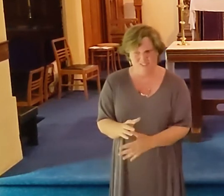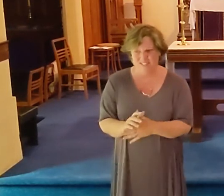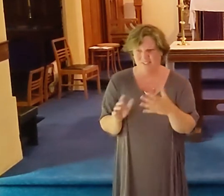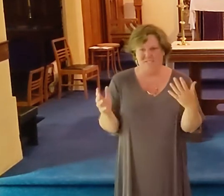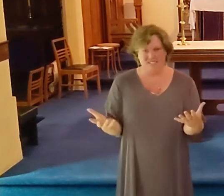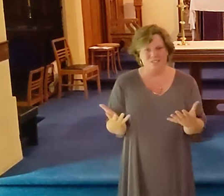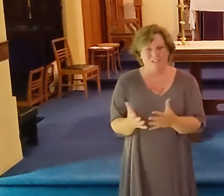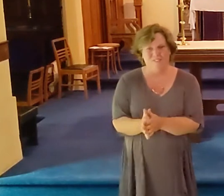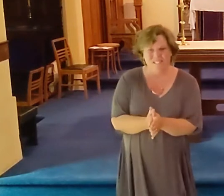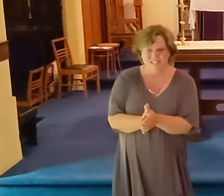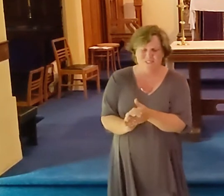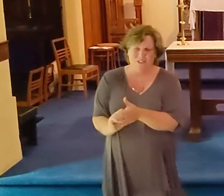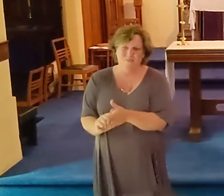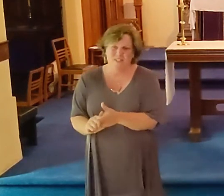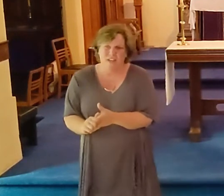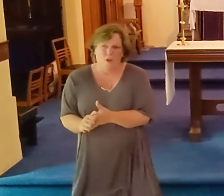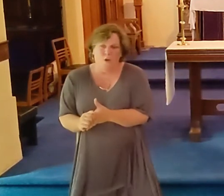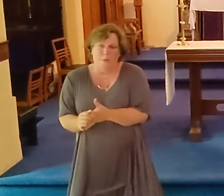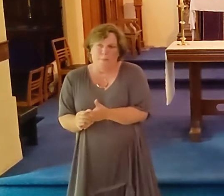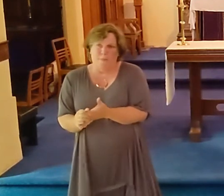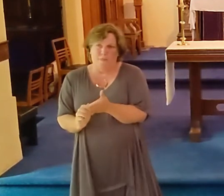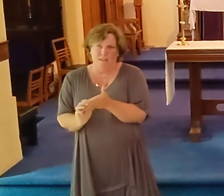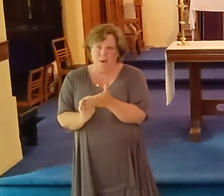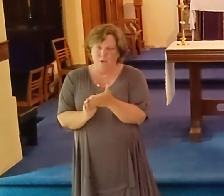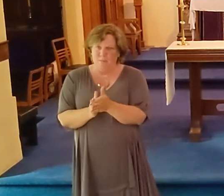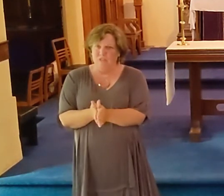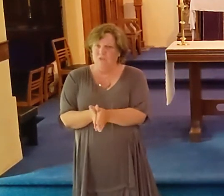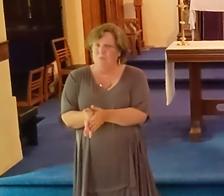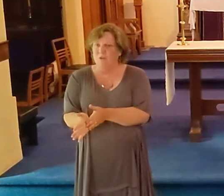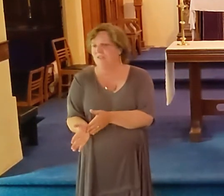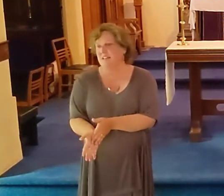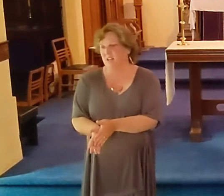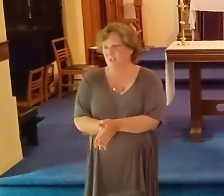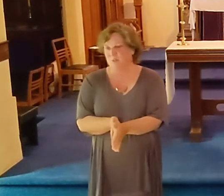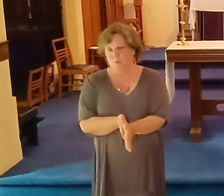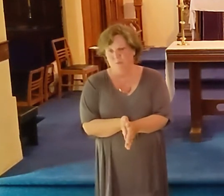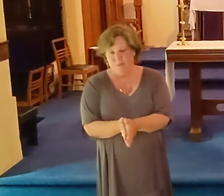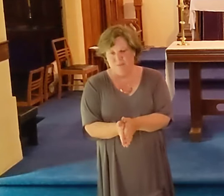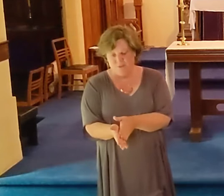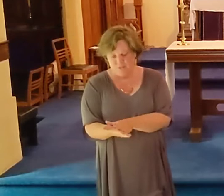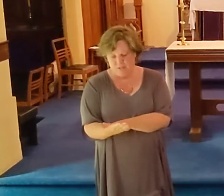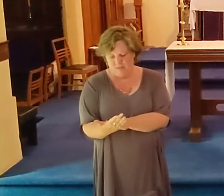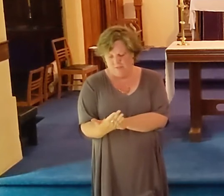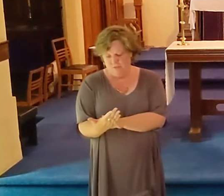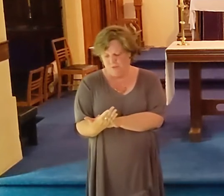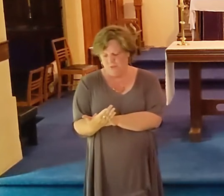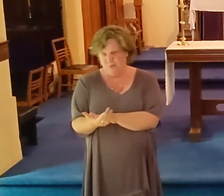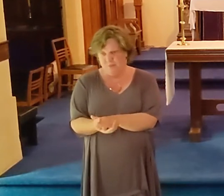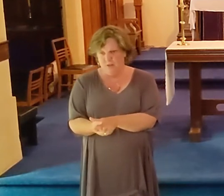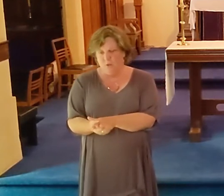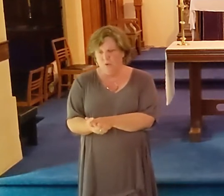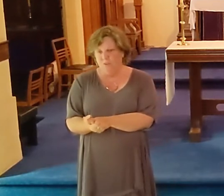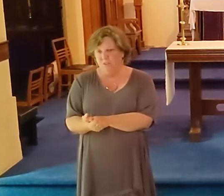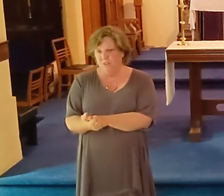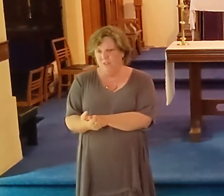and it's just been so lovely to be able to sing for you. The thing that we missed most in Nashville, perhaps don't tell our children,